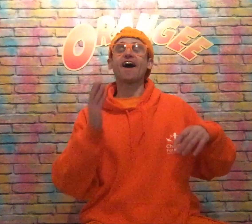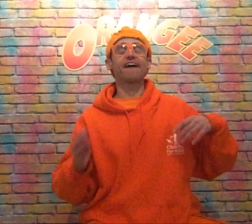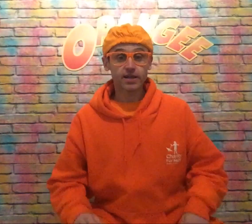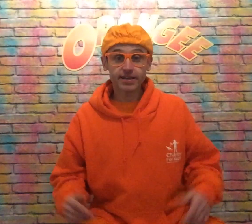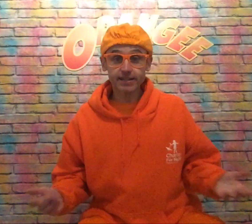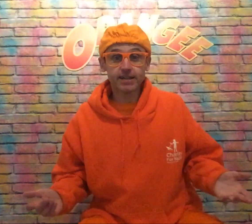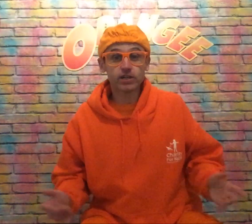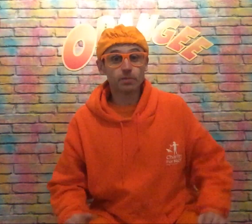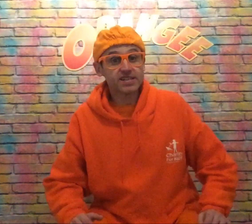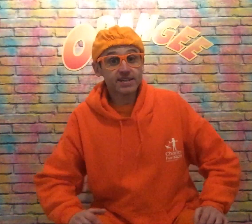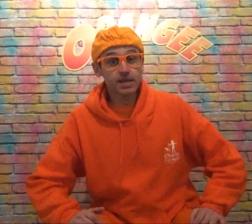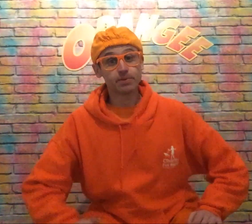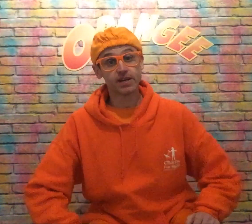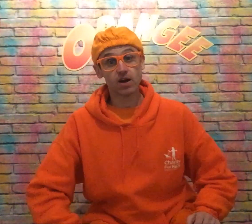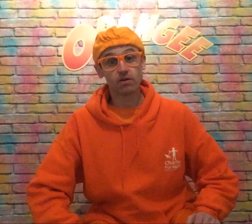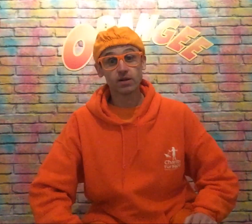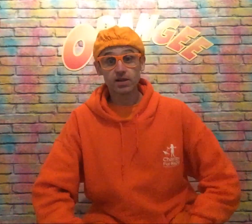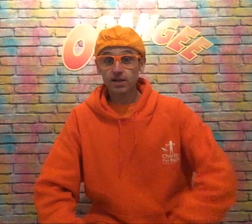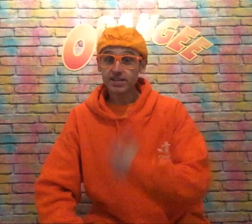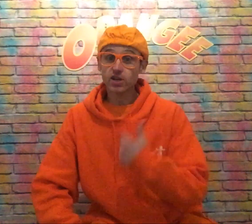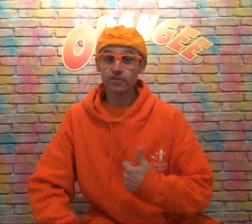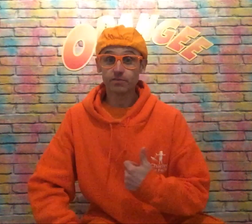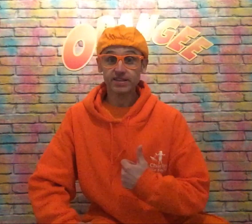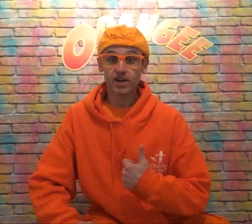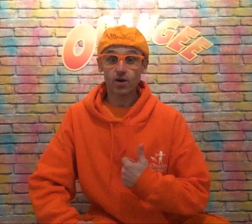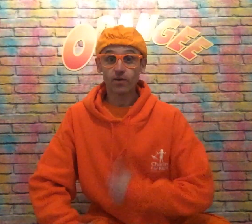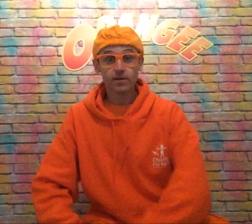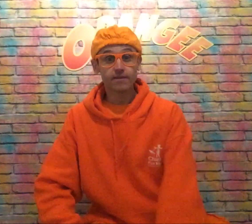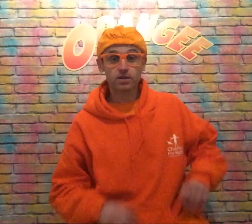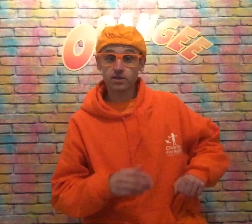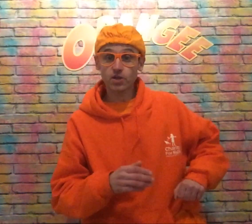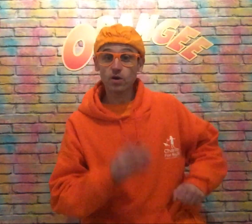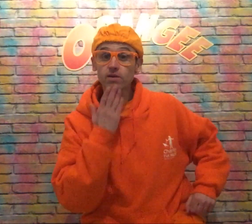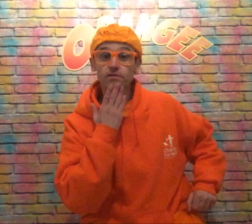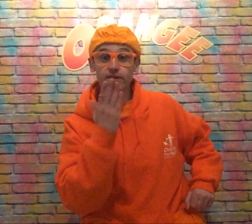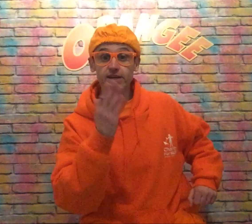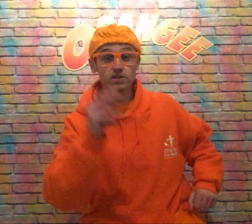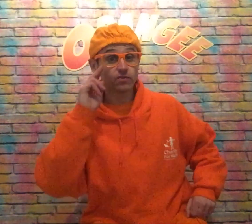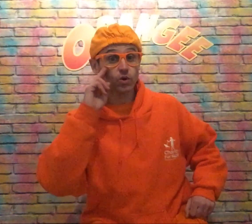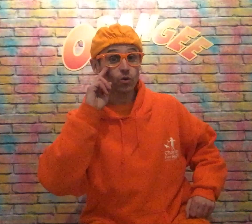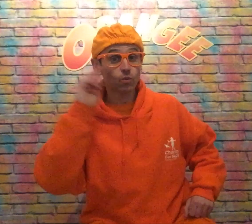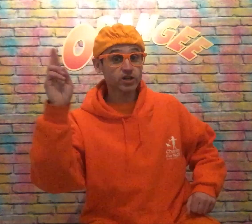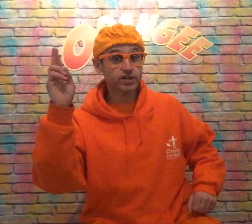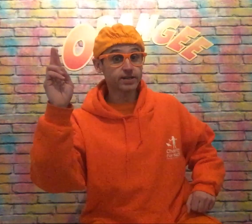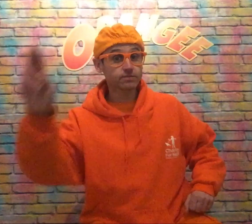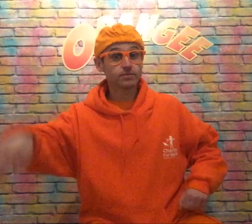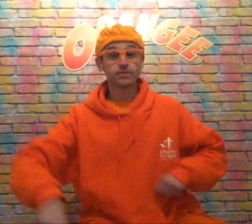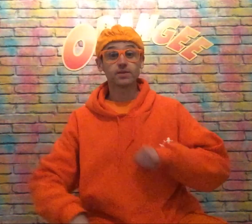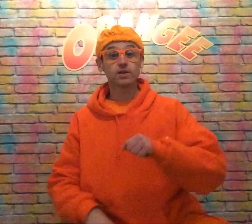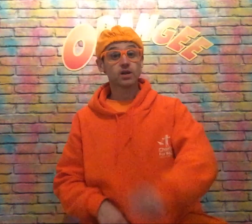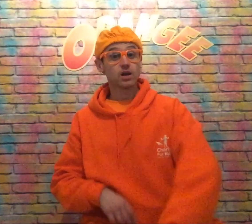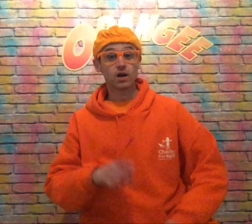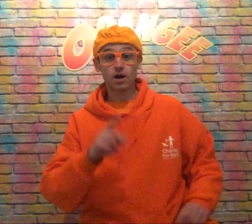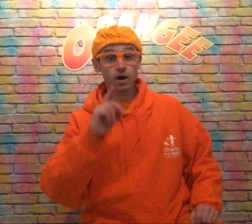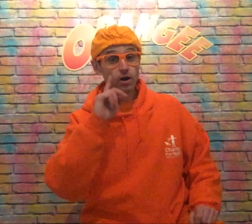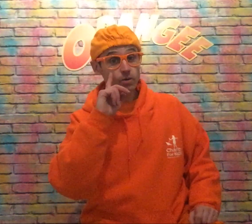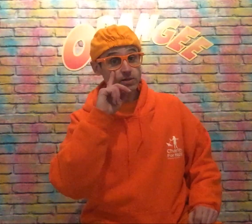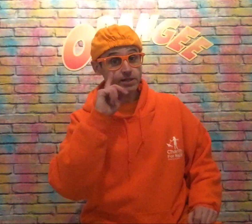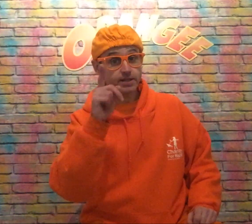Getting a little bit sleepy now It's time for me to go So, thanks for watching I'll see